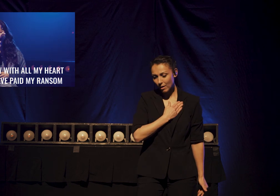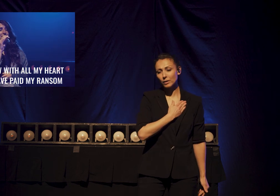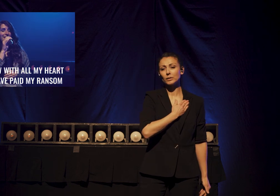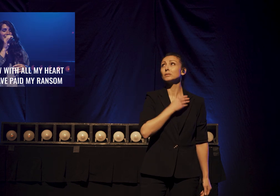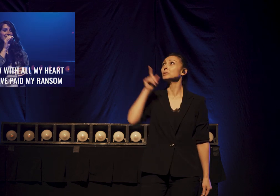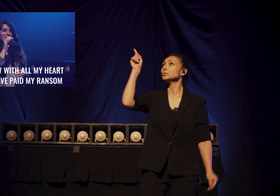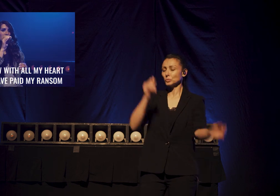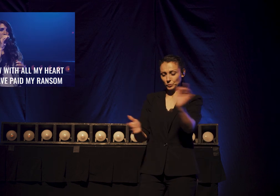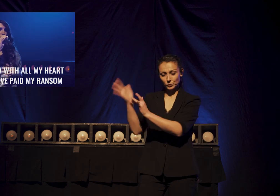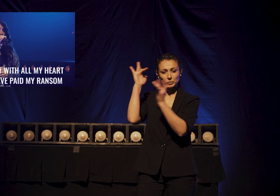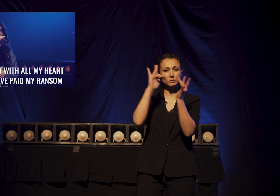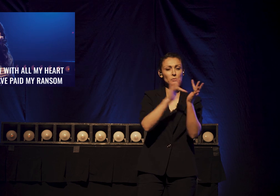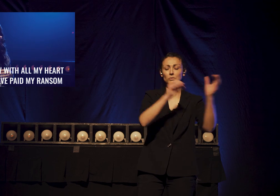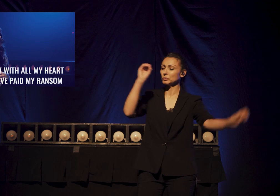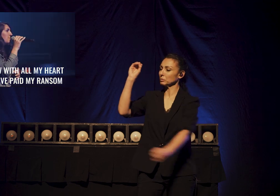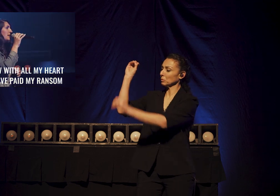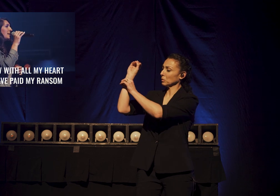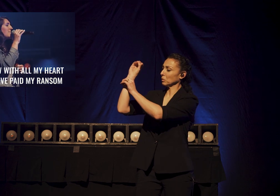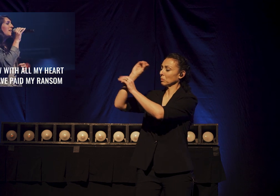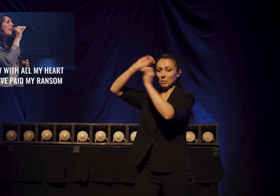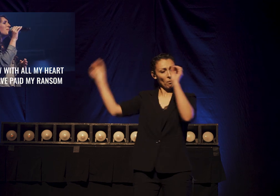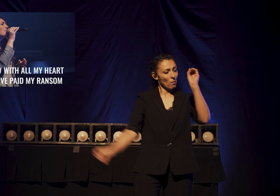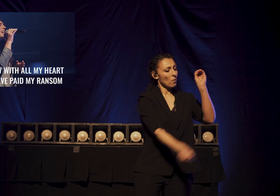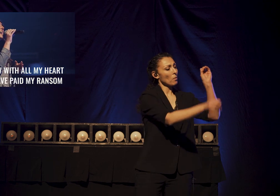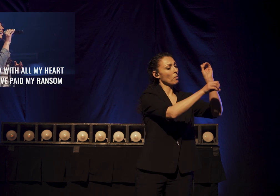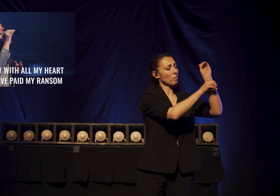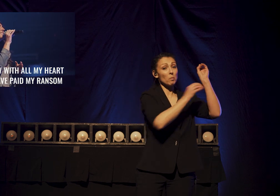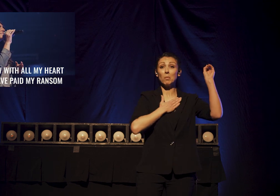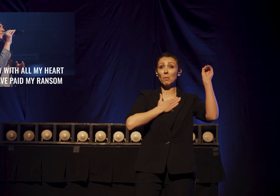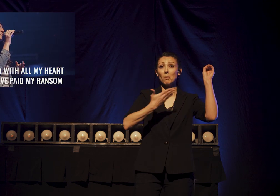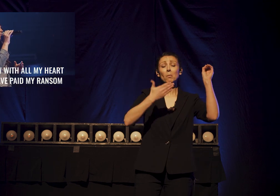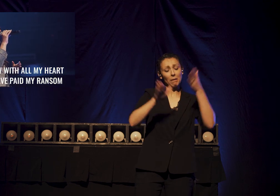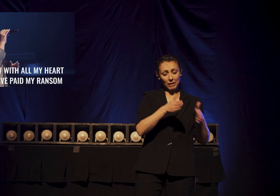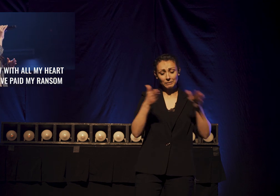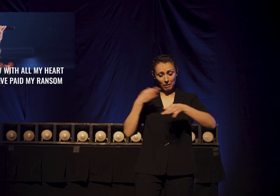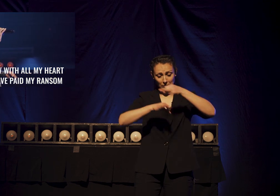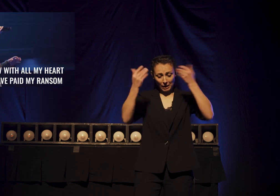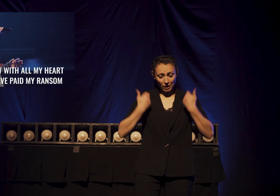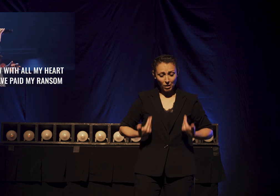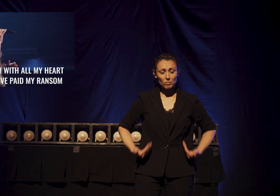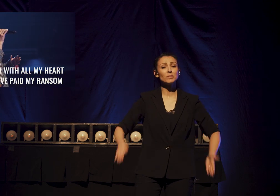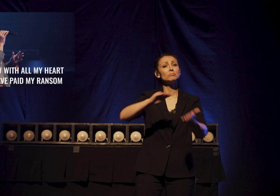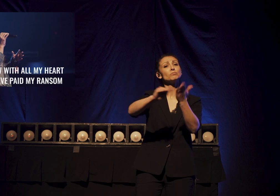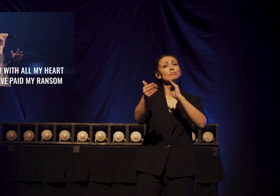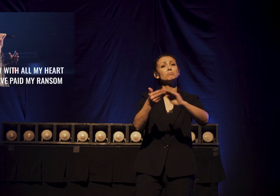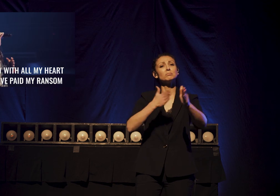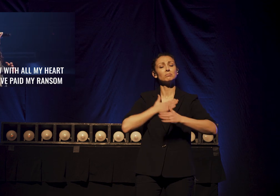His wounds have paid my ransom. But this I